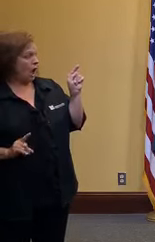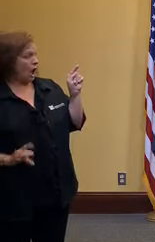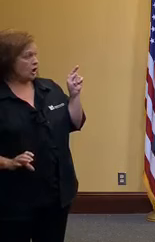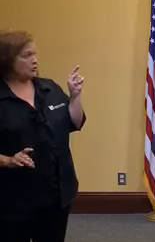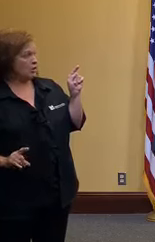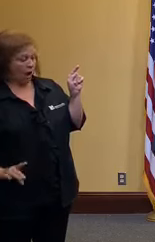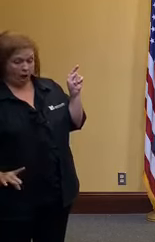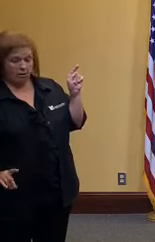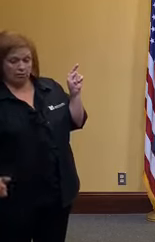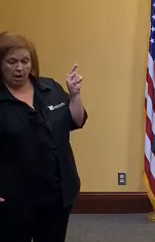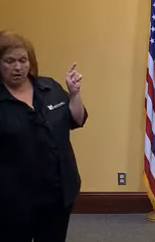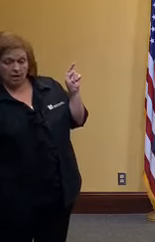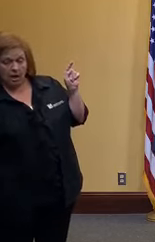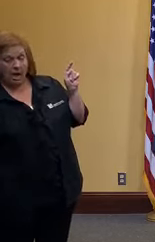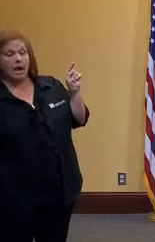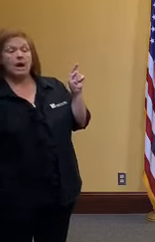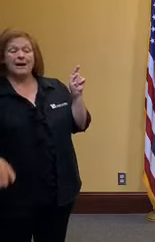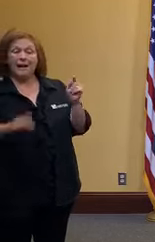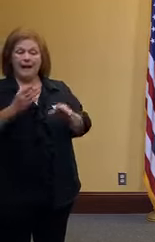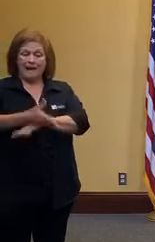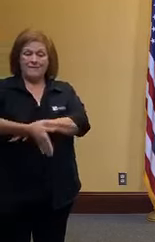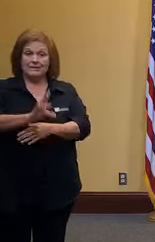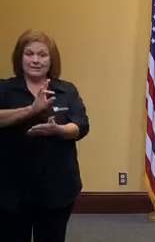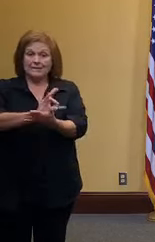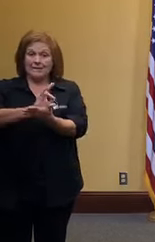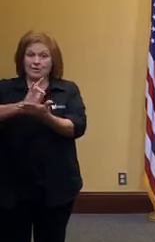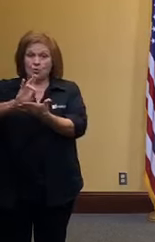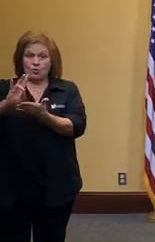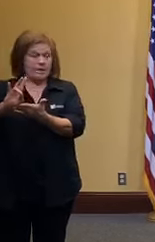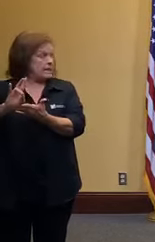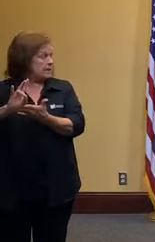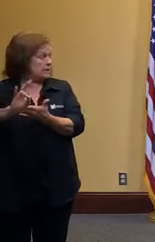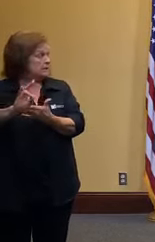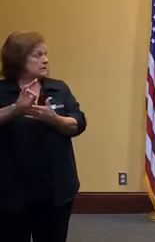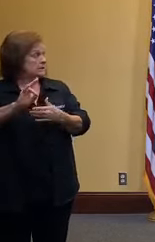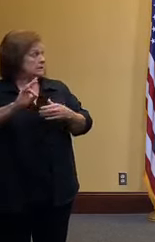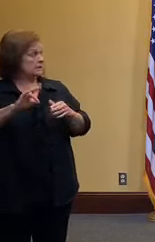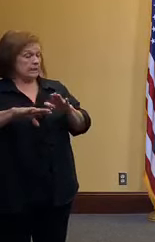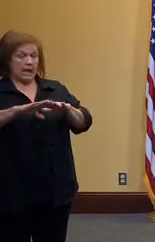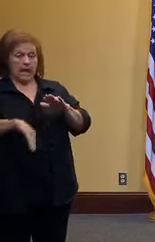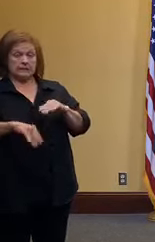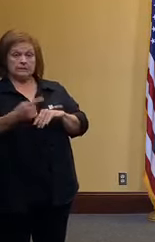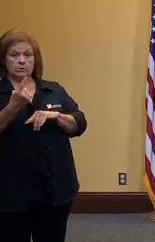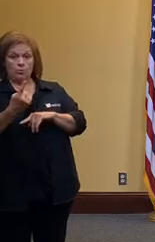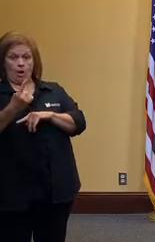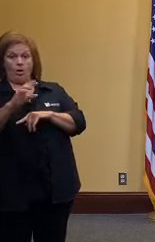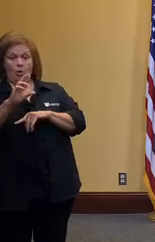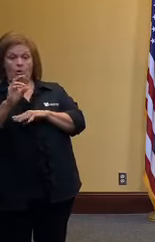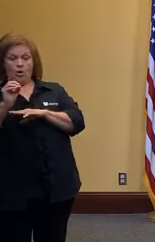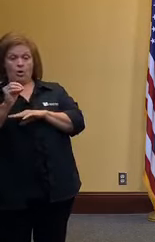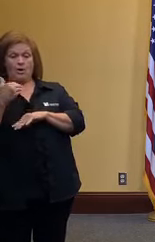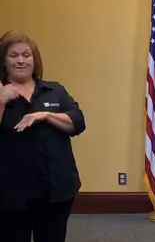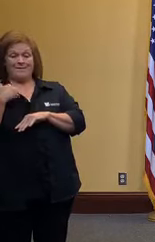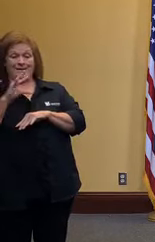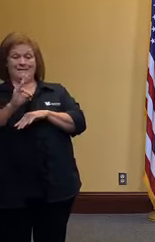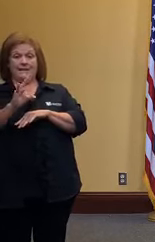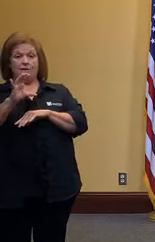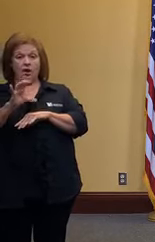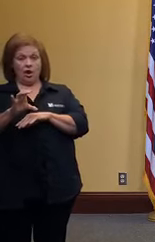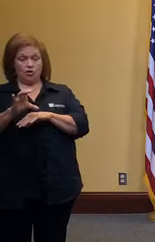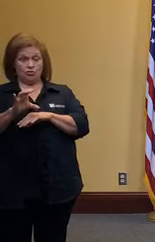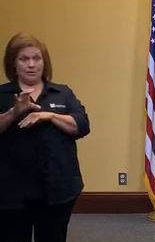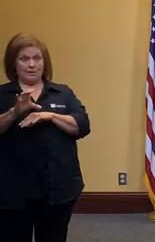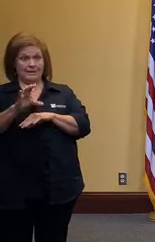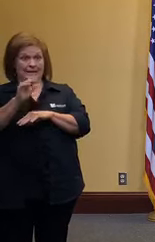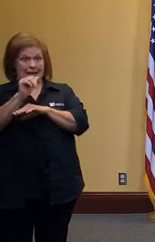etc etc at the end of seven weeks with our r are not less than one we would have 700 cases over